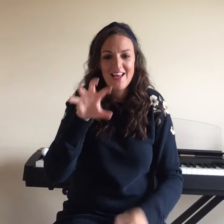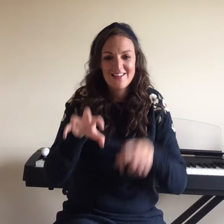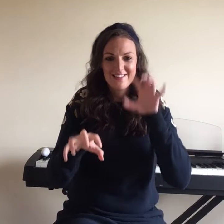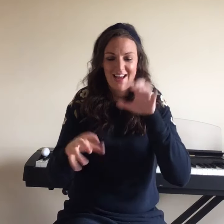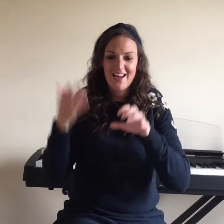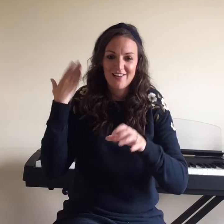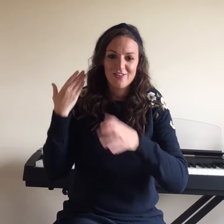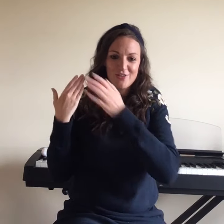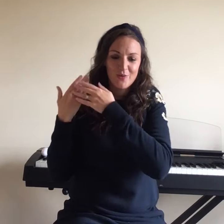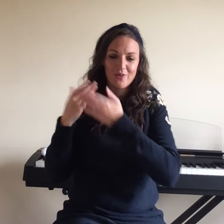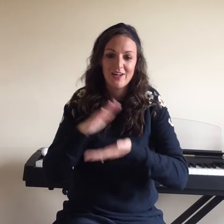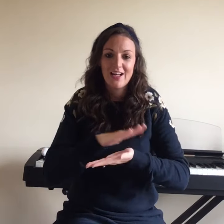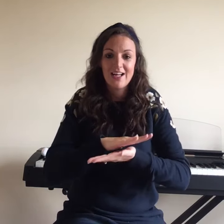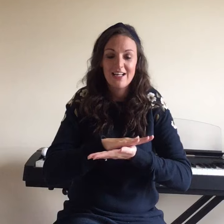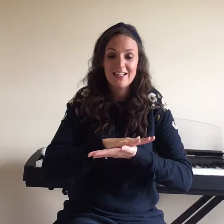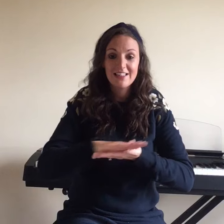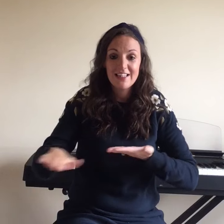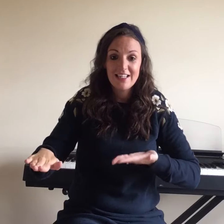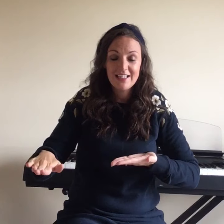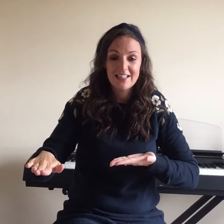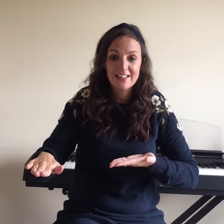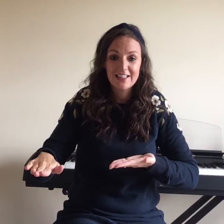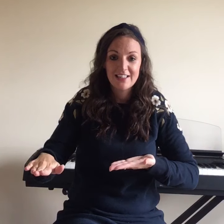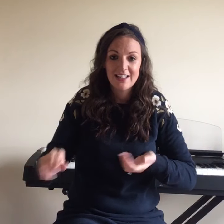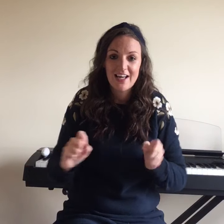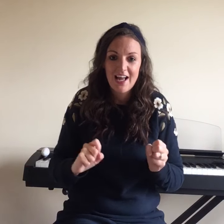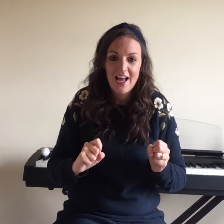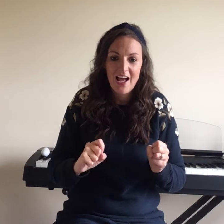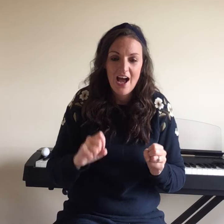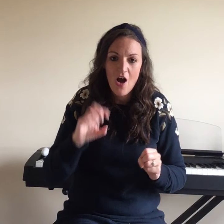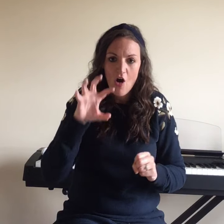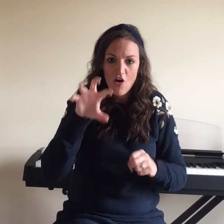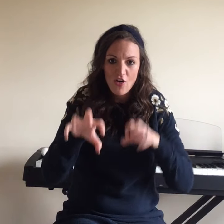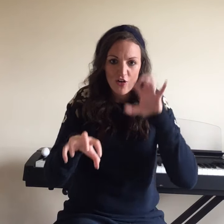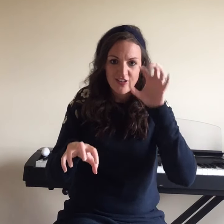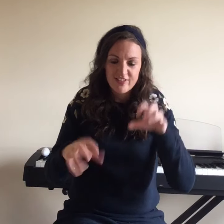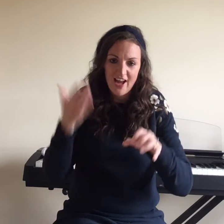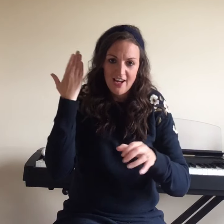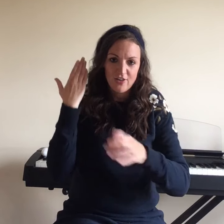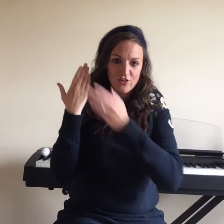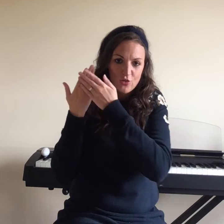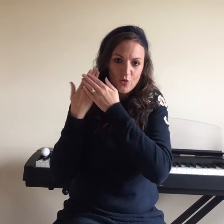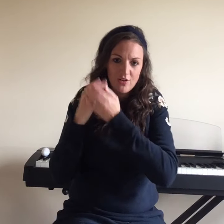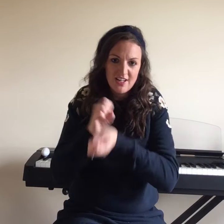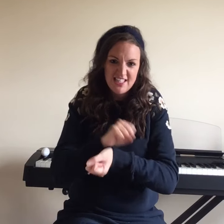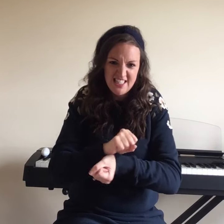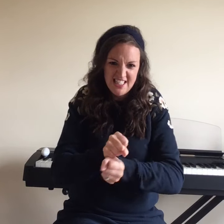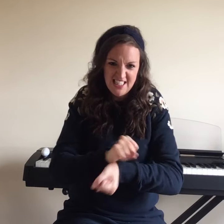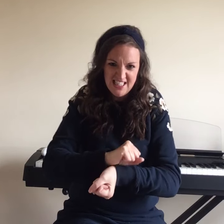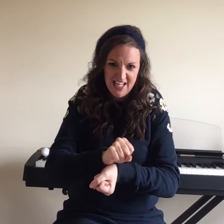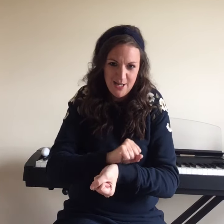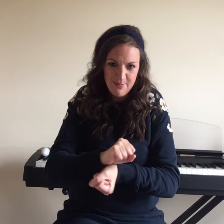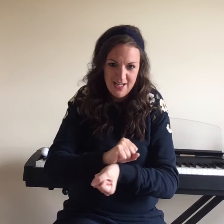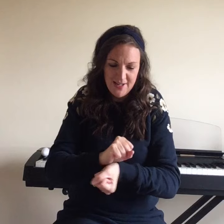Dinosaur Dinosaur Clean. Or Dinosaur Slimy.